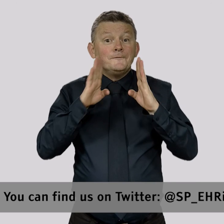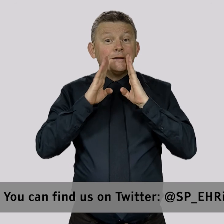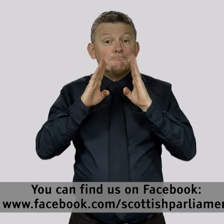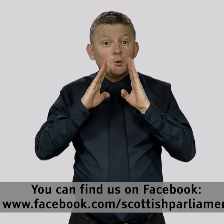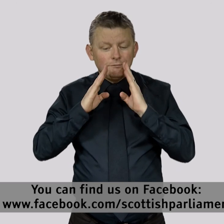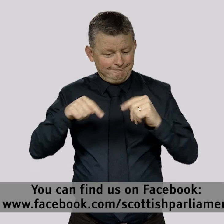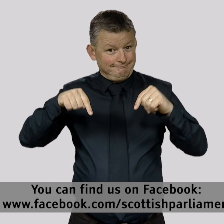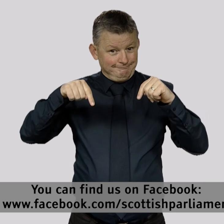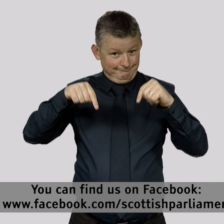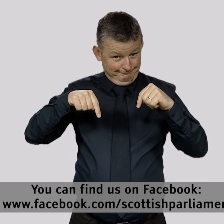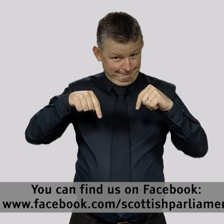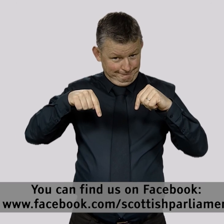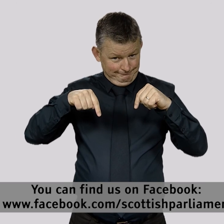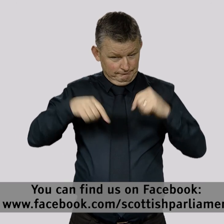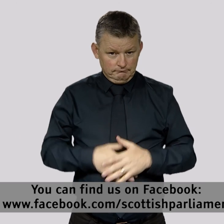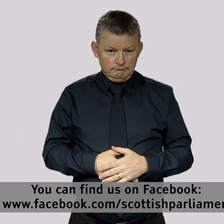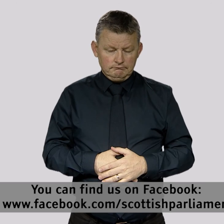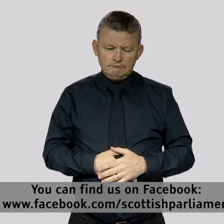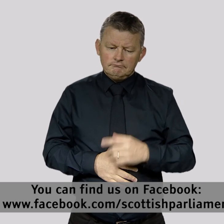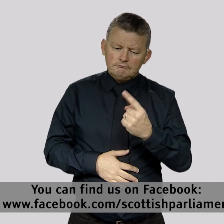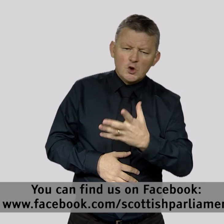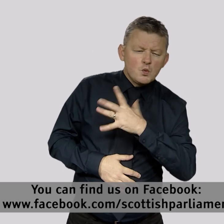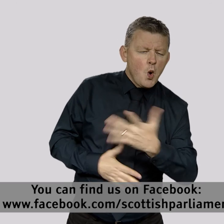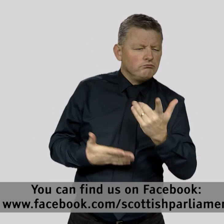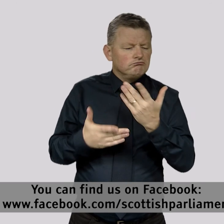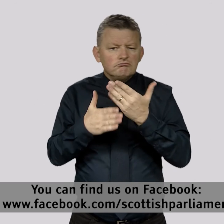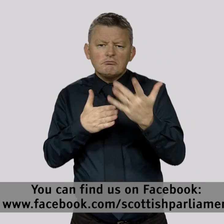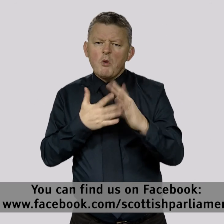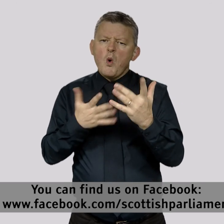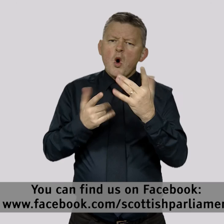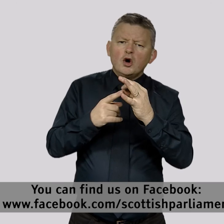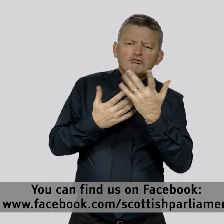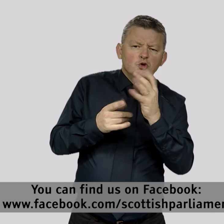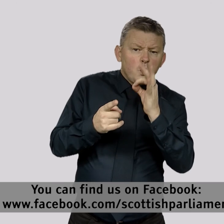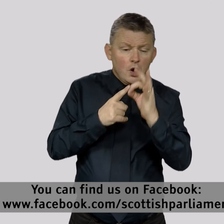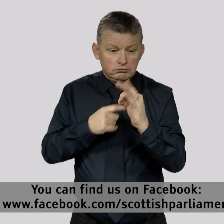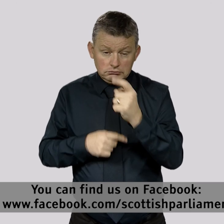You can find us on Facebook www.facebook.com If